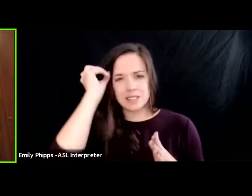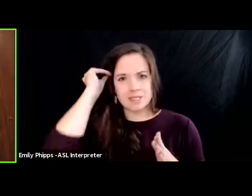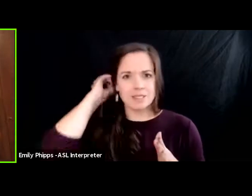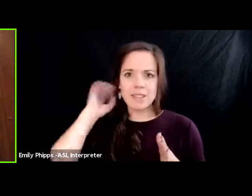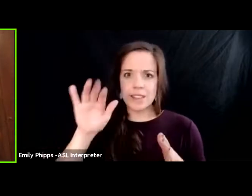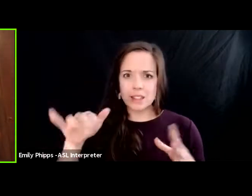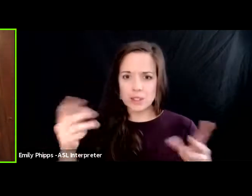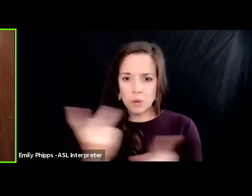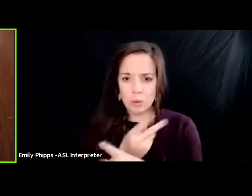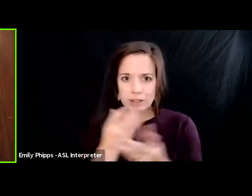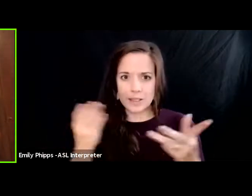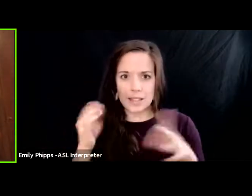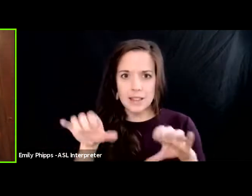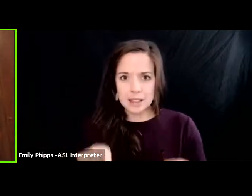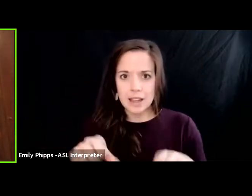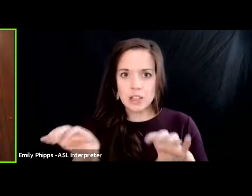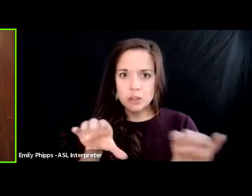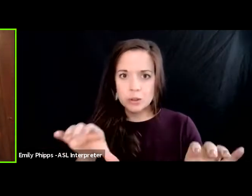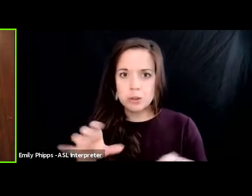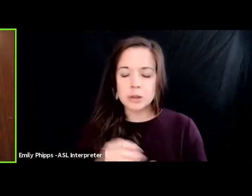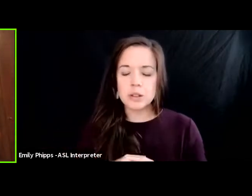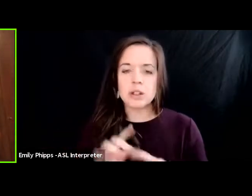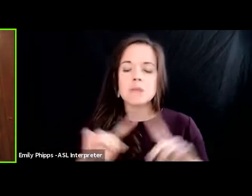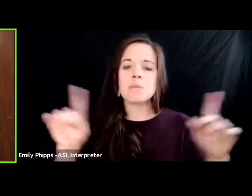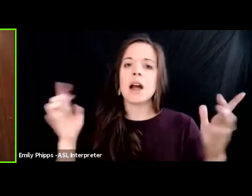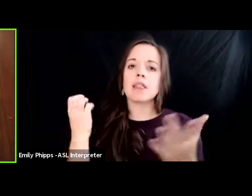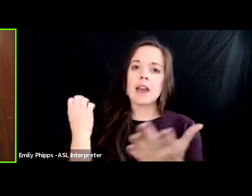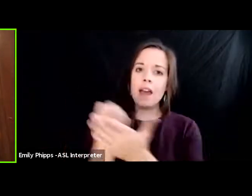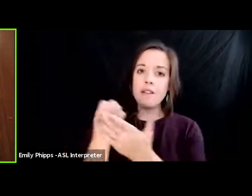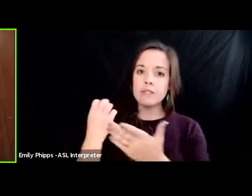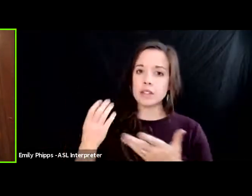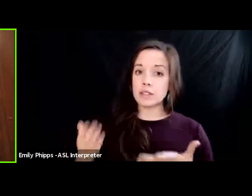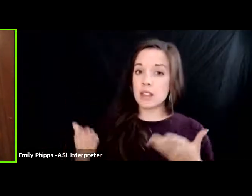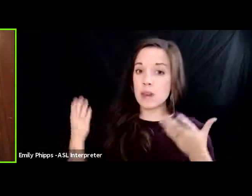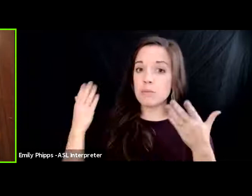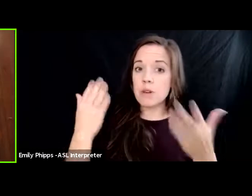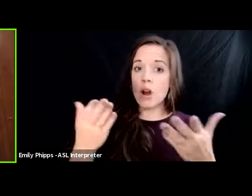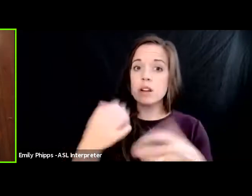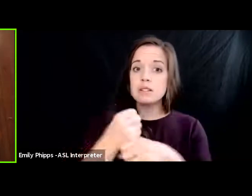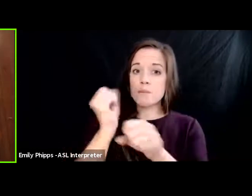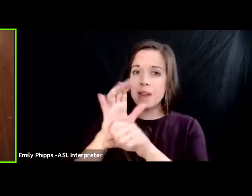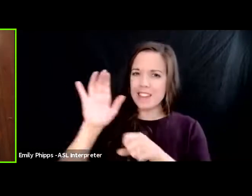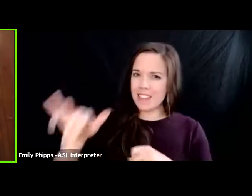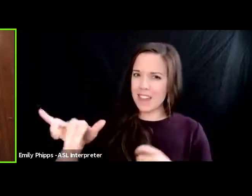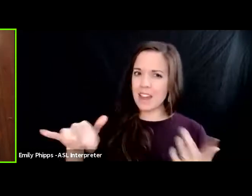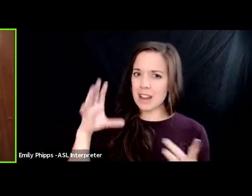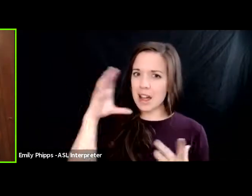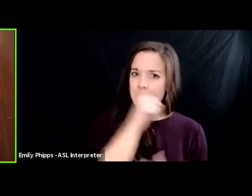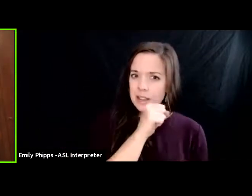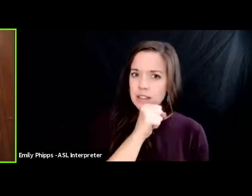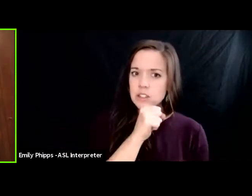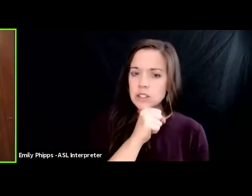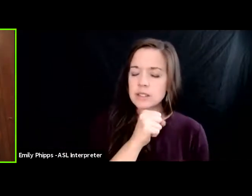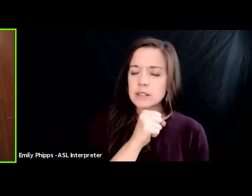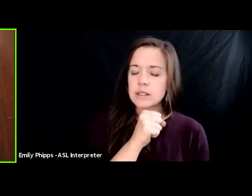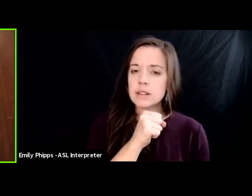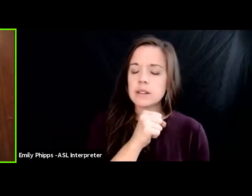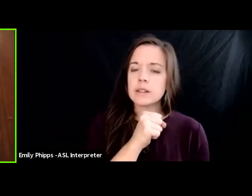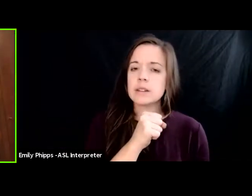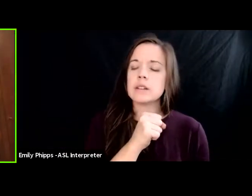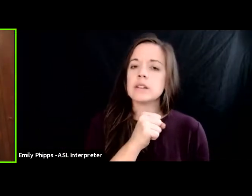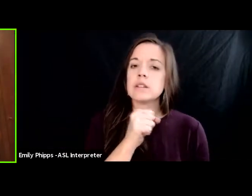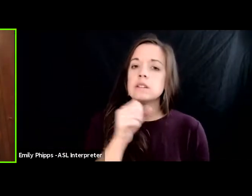yet the evidence that they brought to make that allegation was the testimony